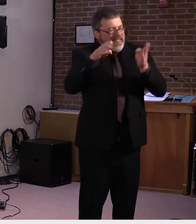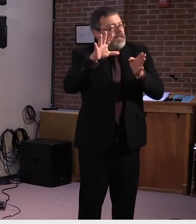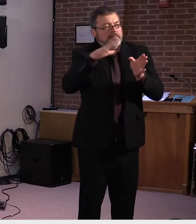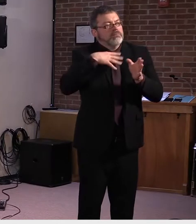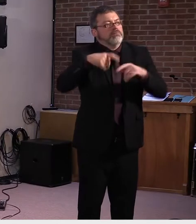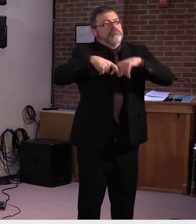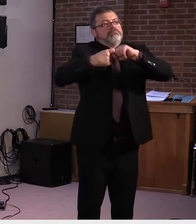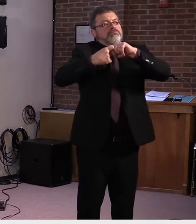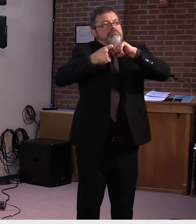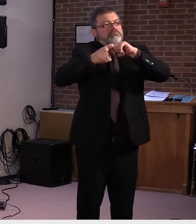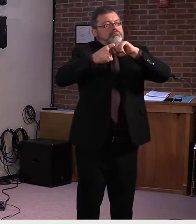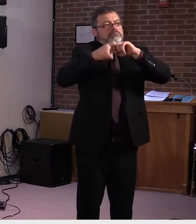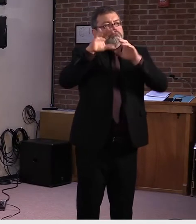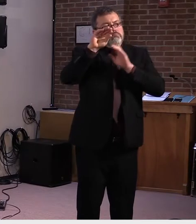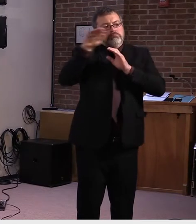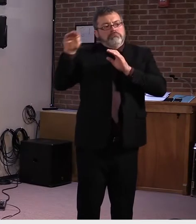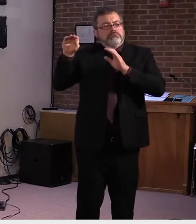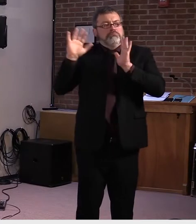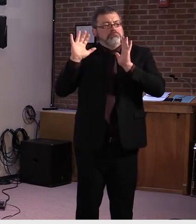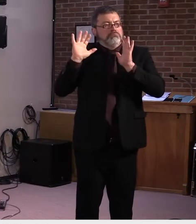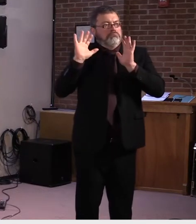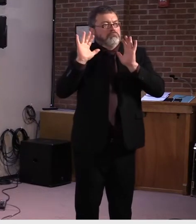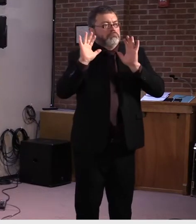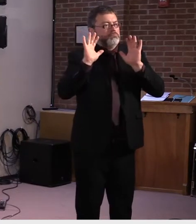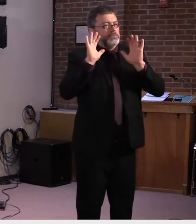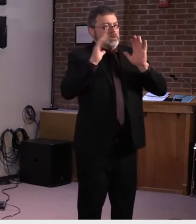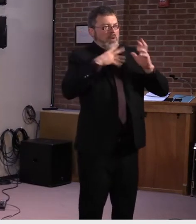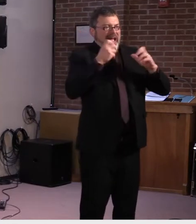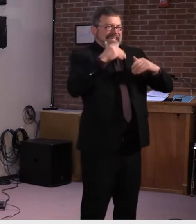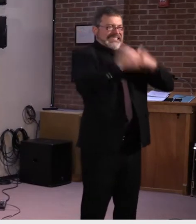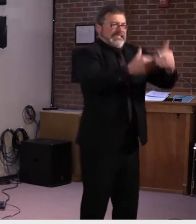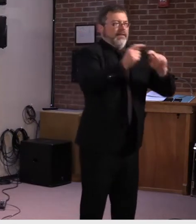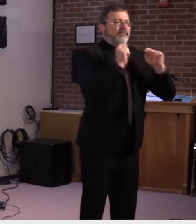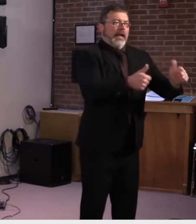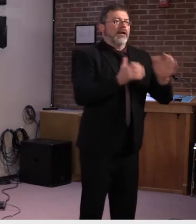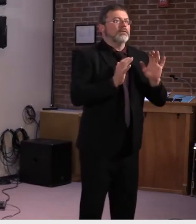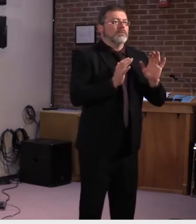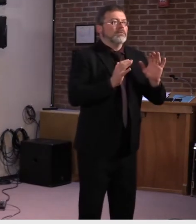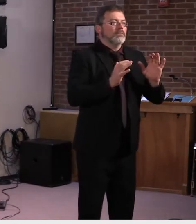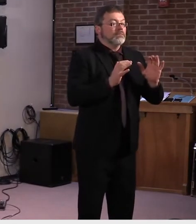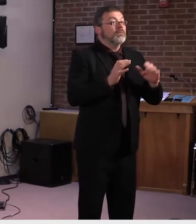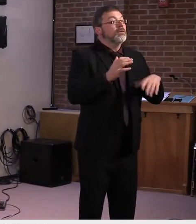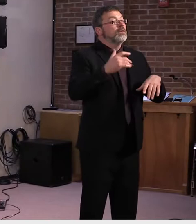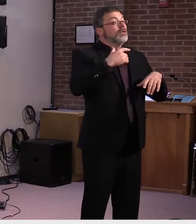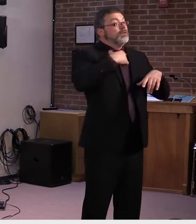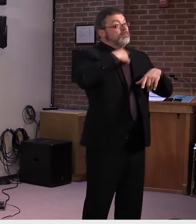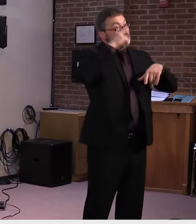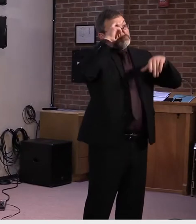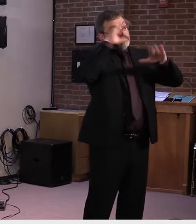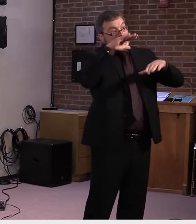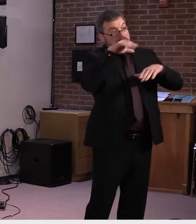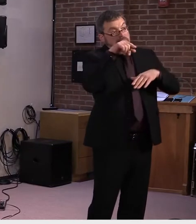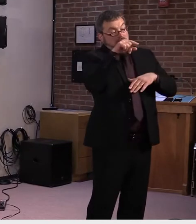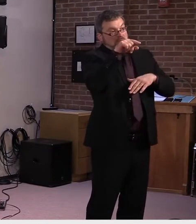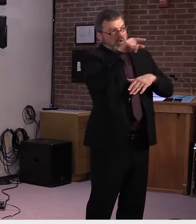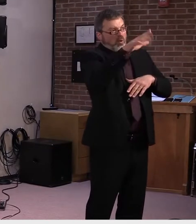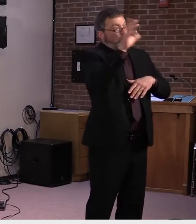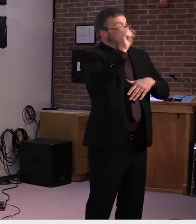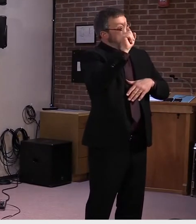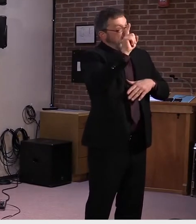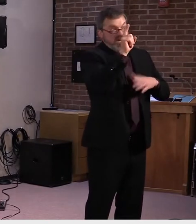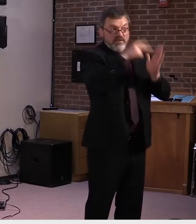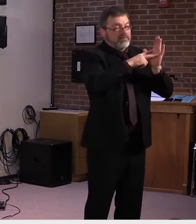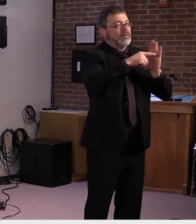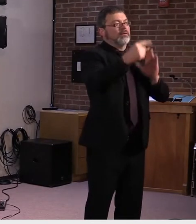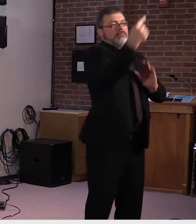and Vermonters will be able to find information on DCF's website shortly. When we get